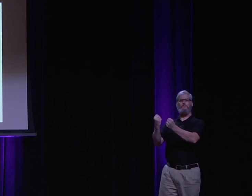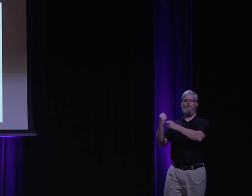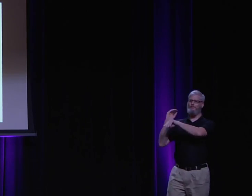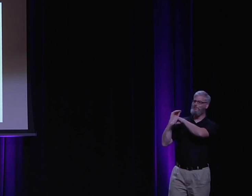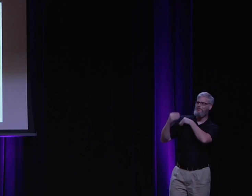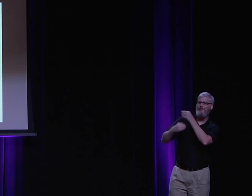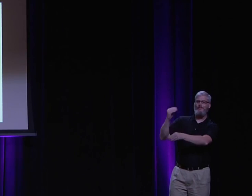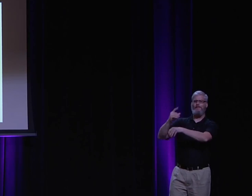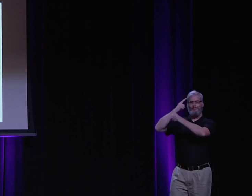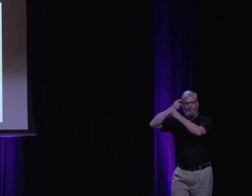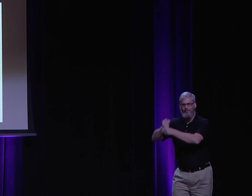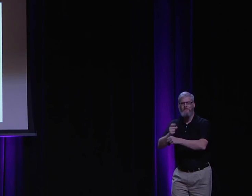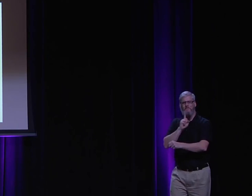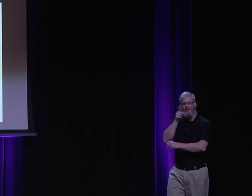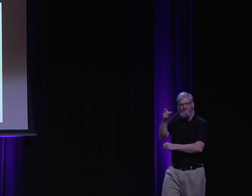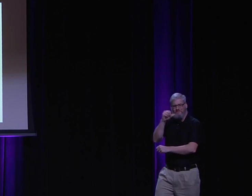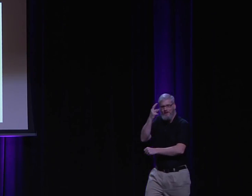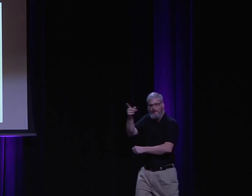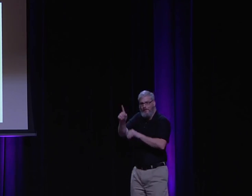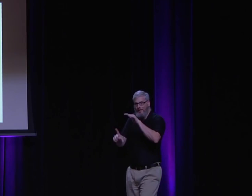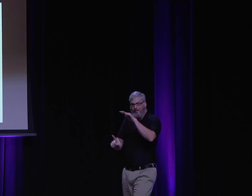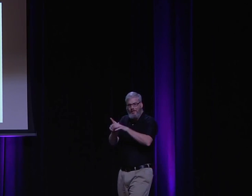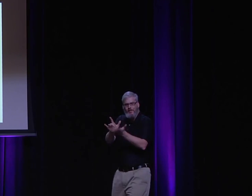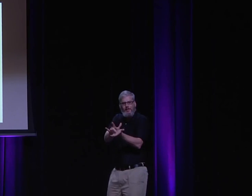so Judaism started to become a religion.